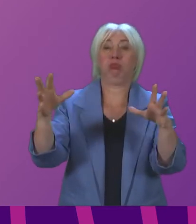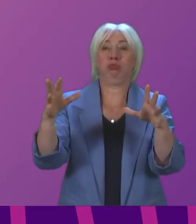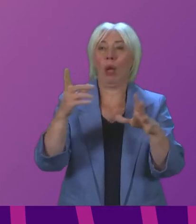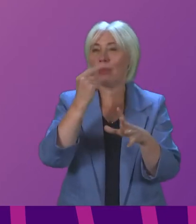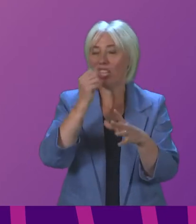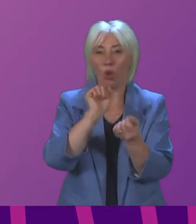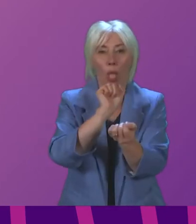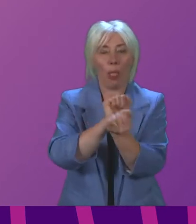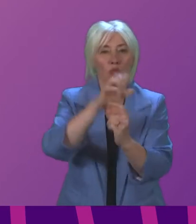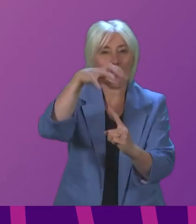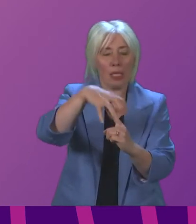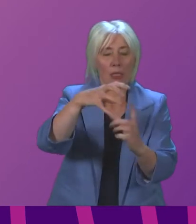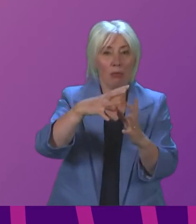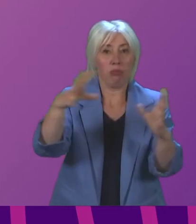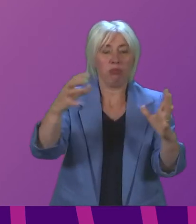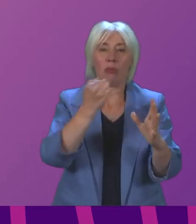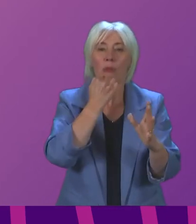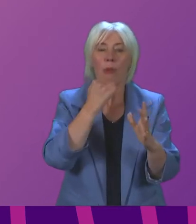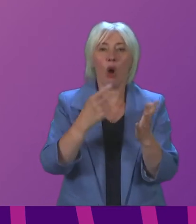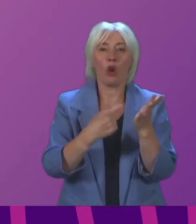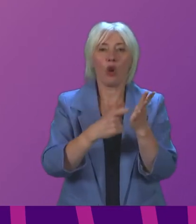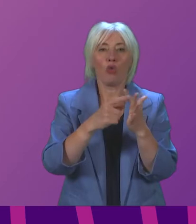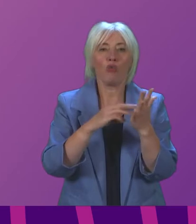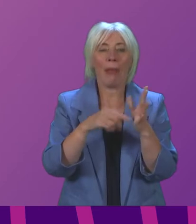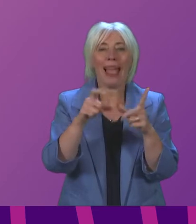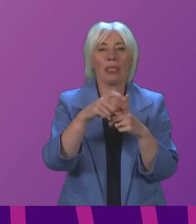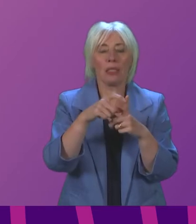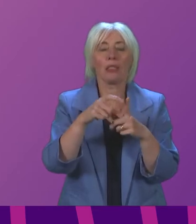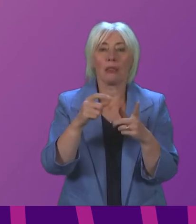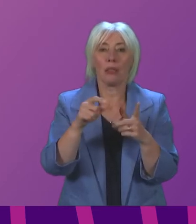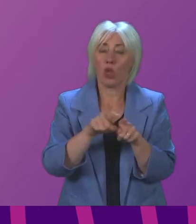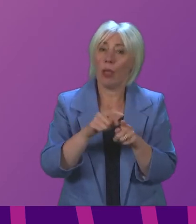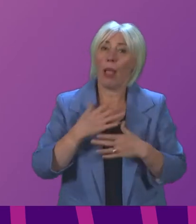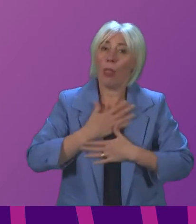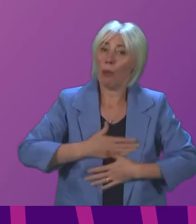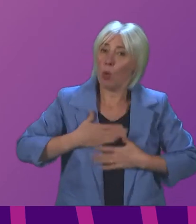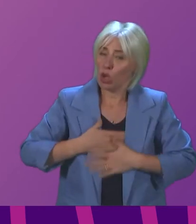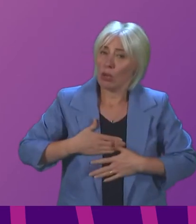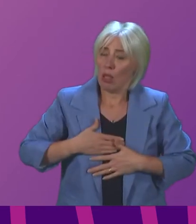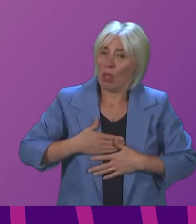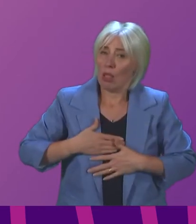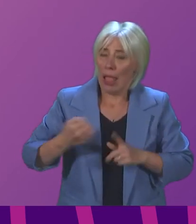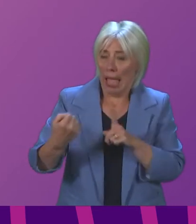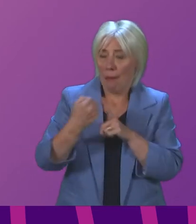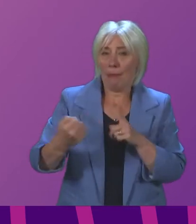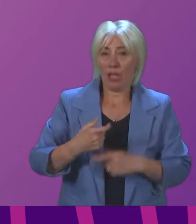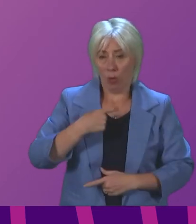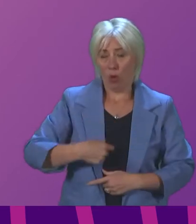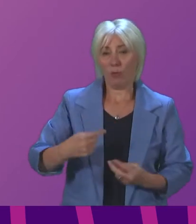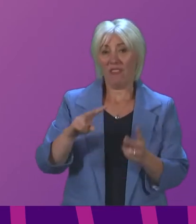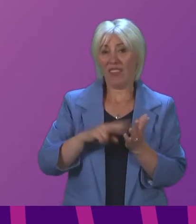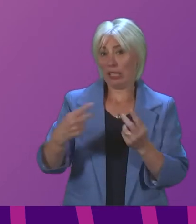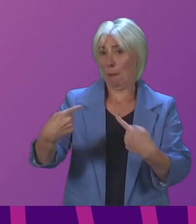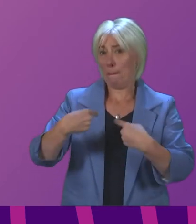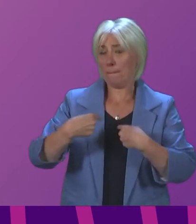prisoners on remand and the impact that has and the enormous emotional impact on the victims of crime and those who are